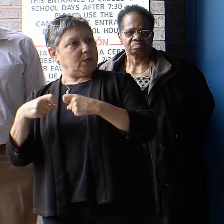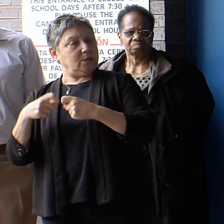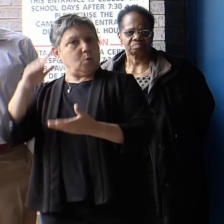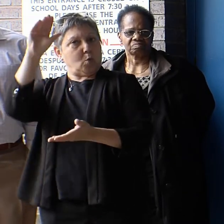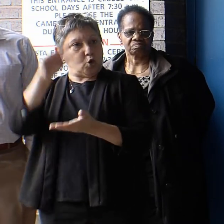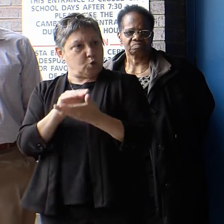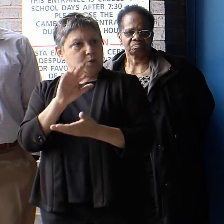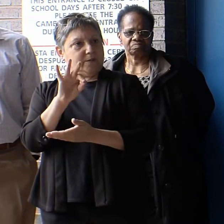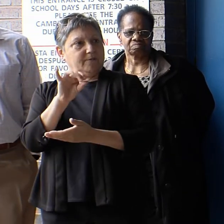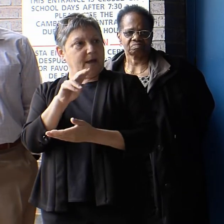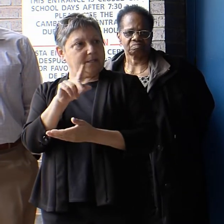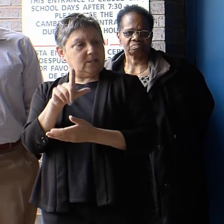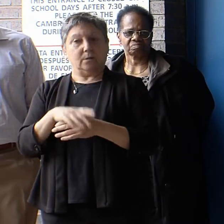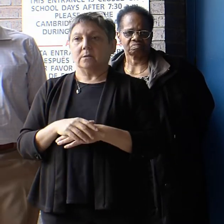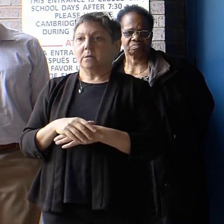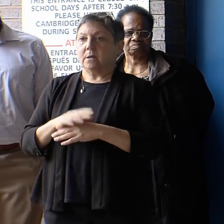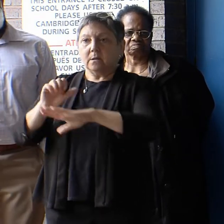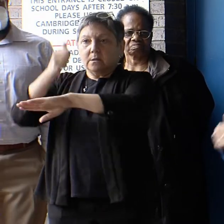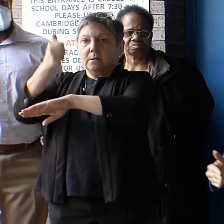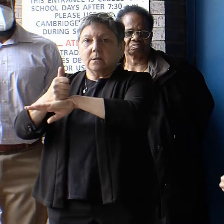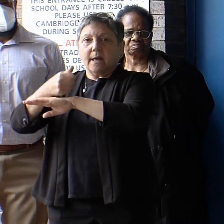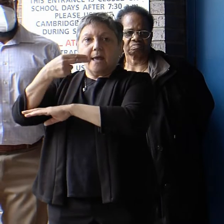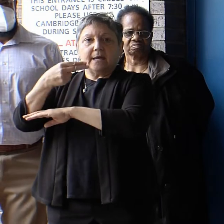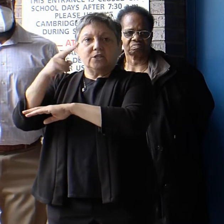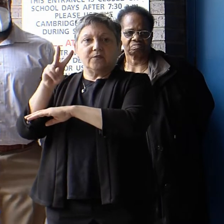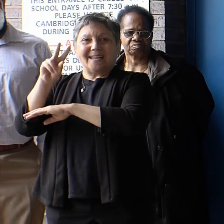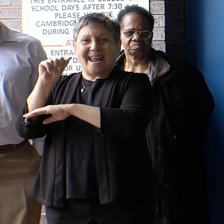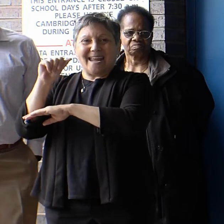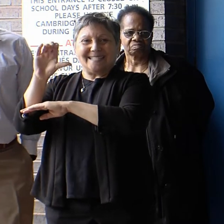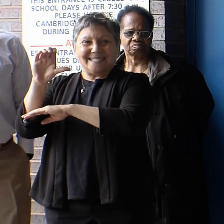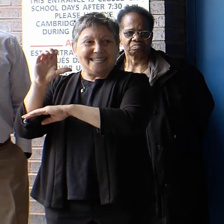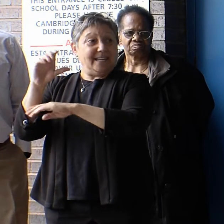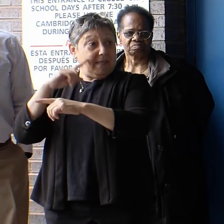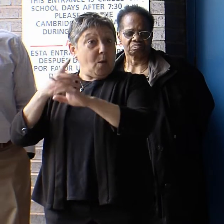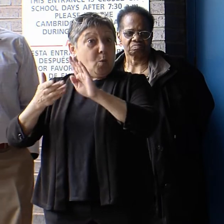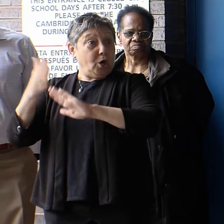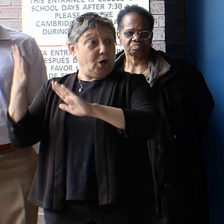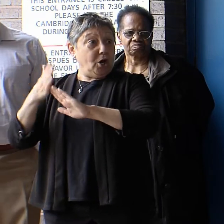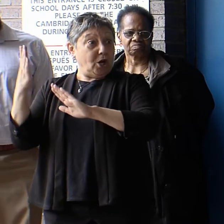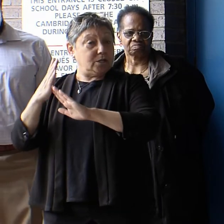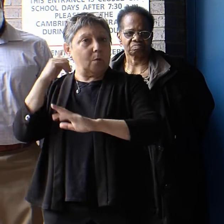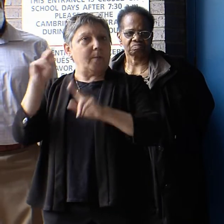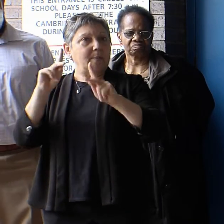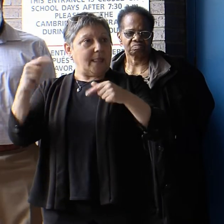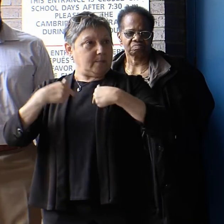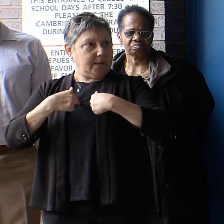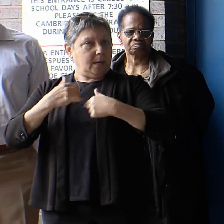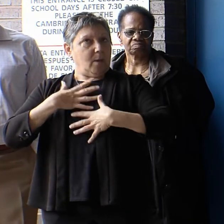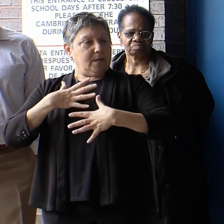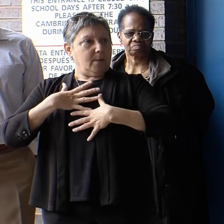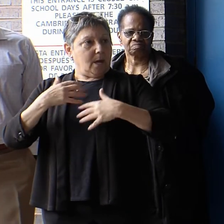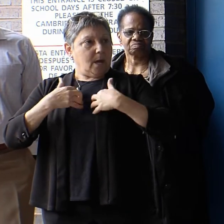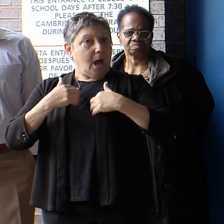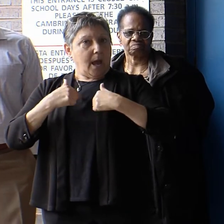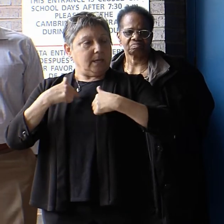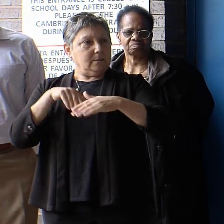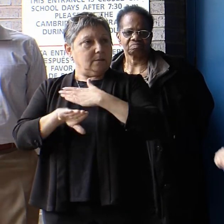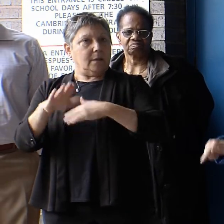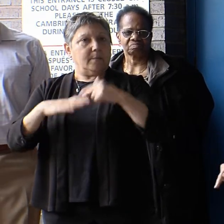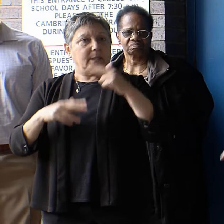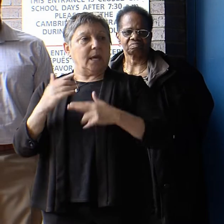have HVAC systems in schools that work so people like me who are asthmatic can breathe in a school.